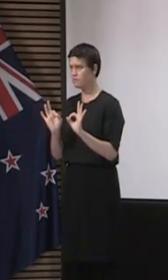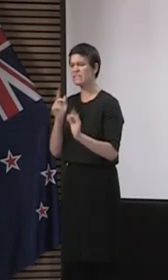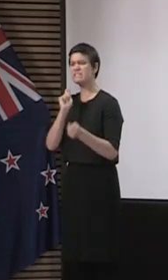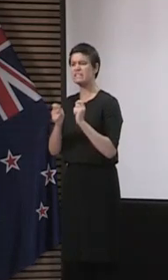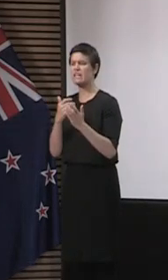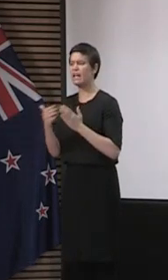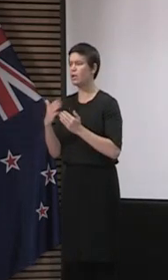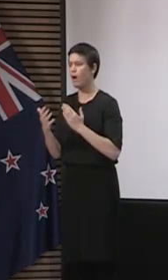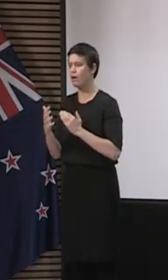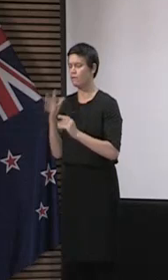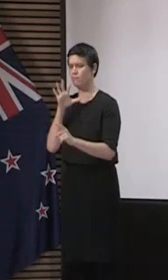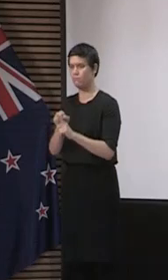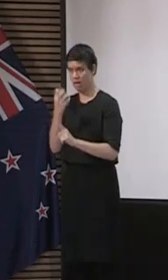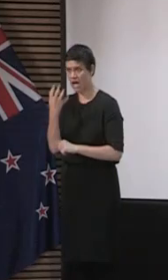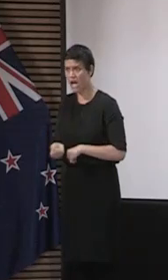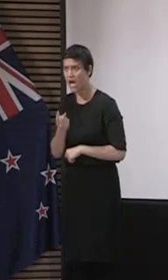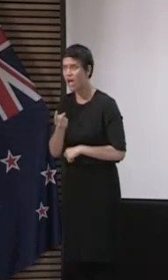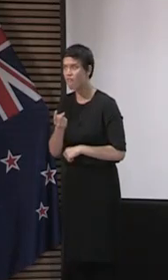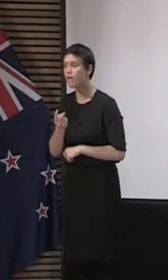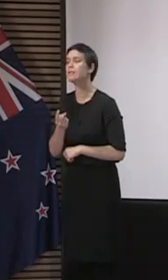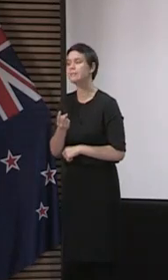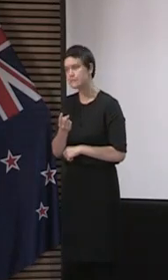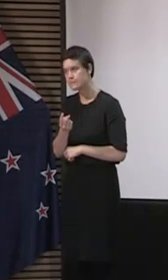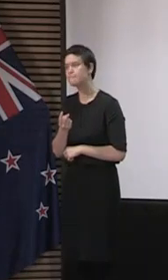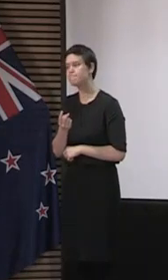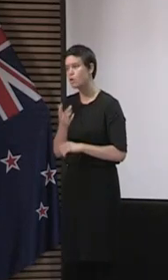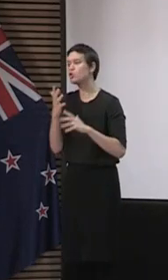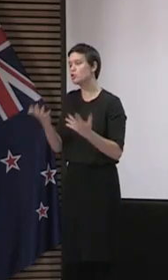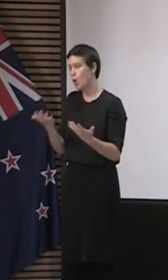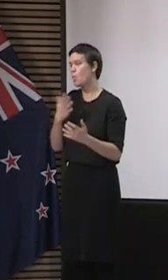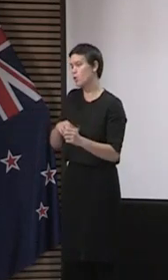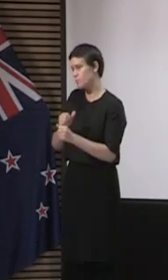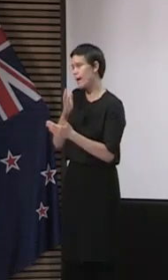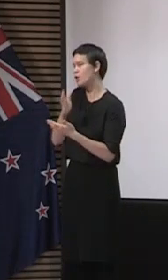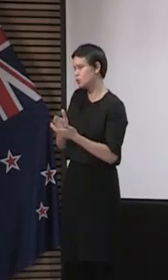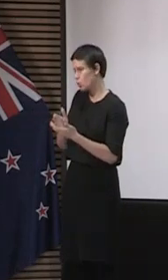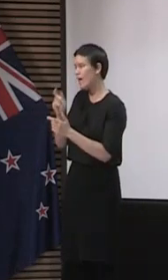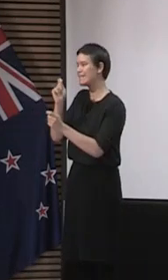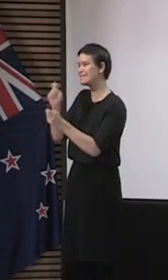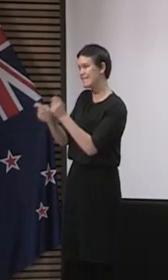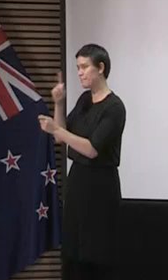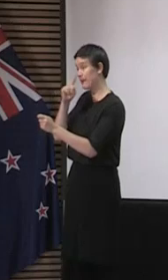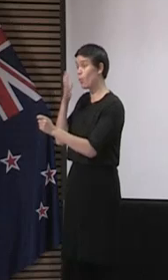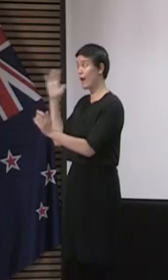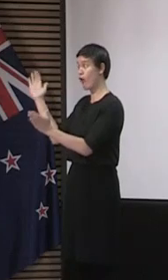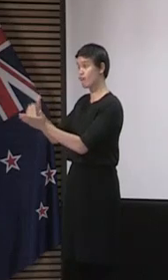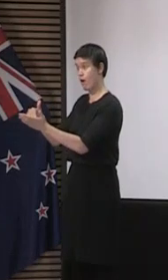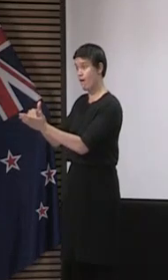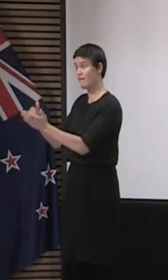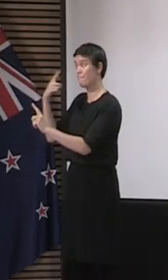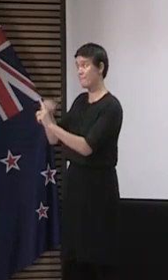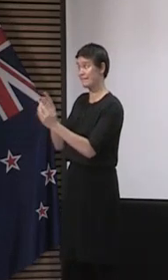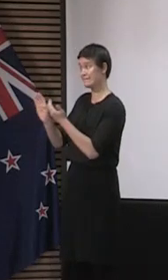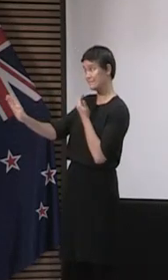of these people during the time they are in isolation and as well as that do surveillance testing on other residents. So specifically to those